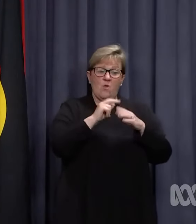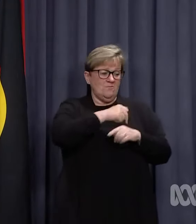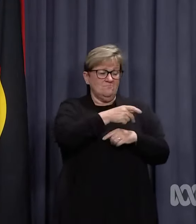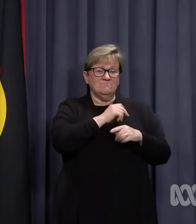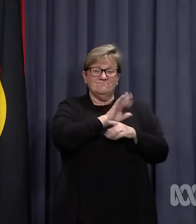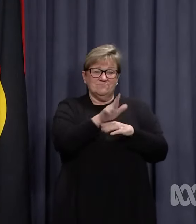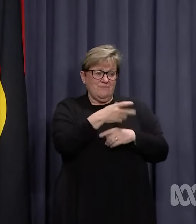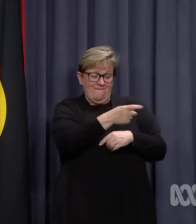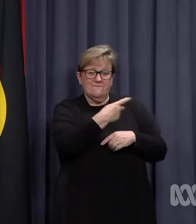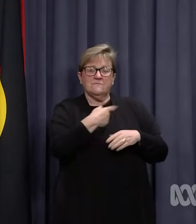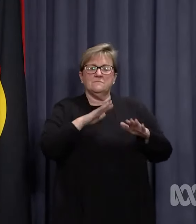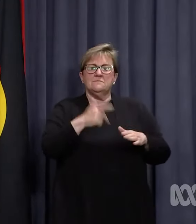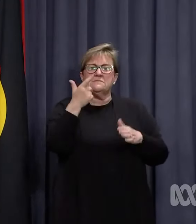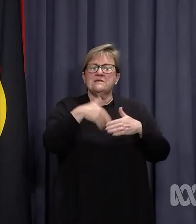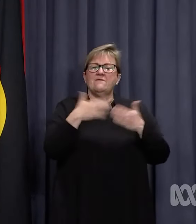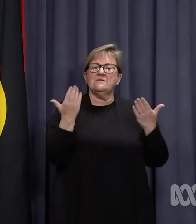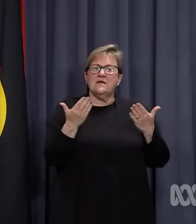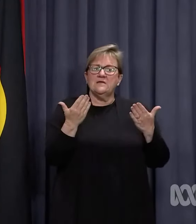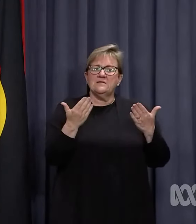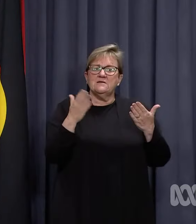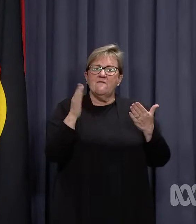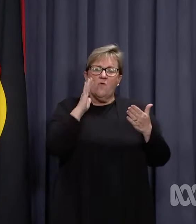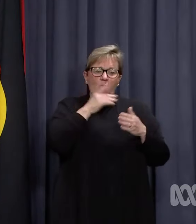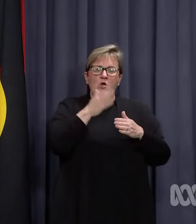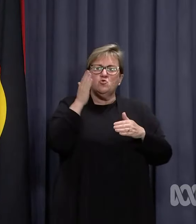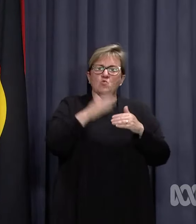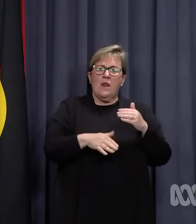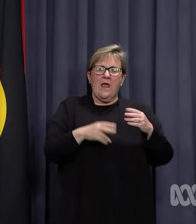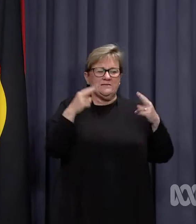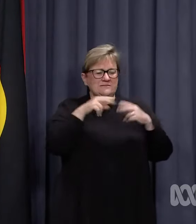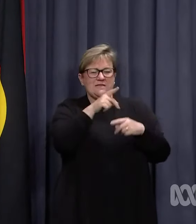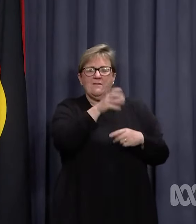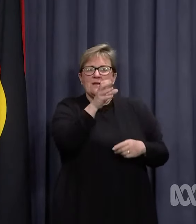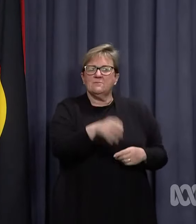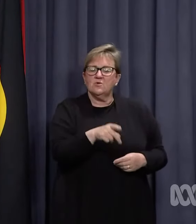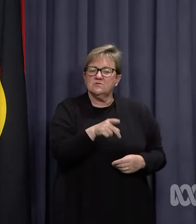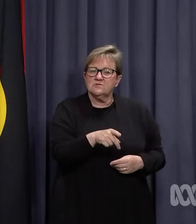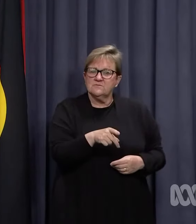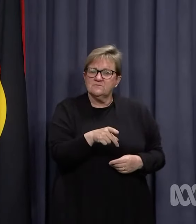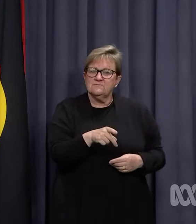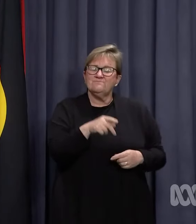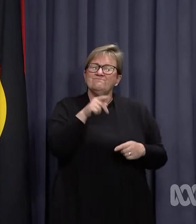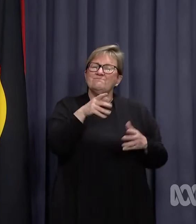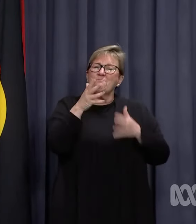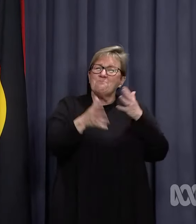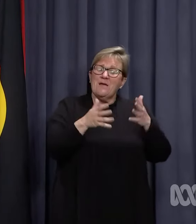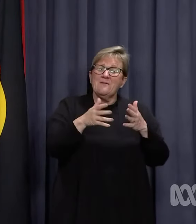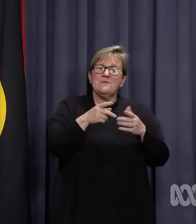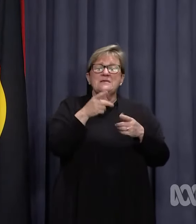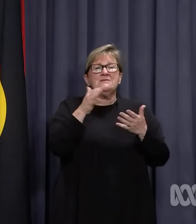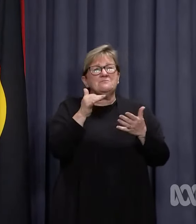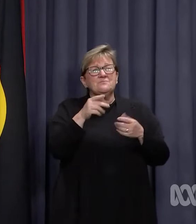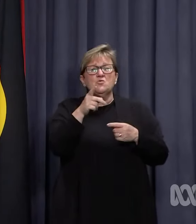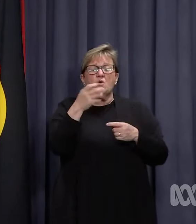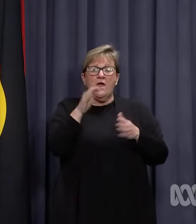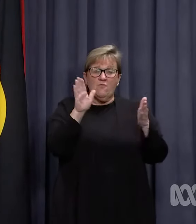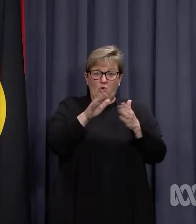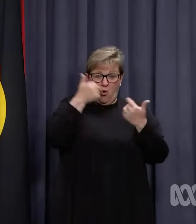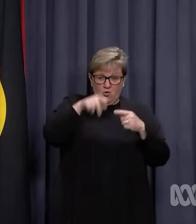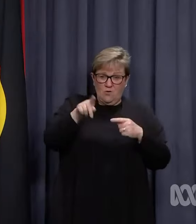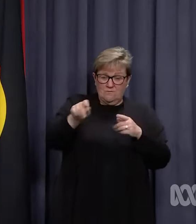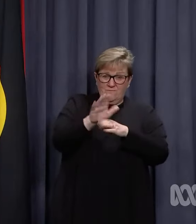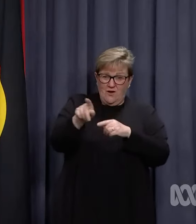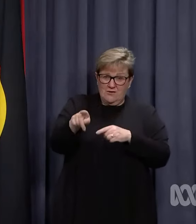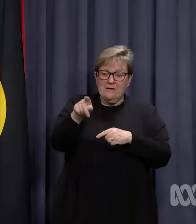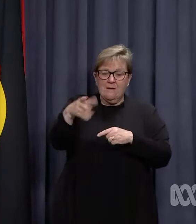you must isolate for seven days from the time you last had contact with that case. This may mean that currently, a close contact